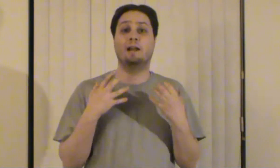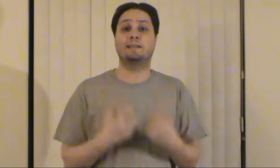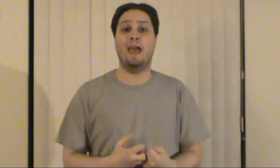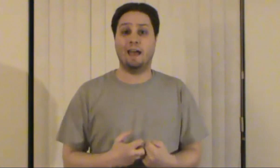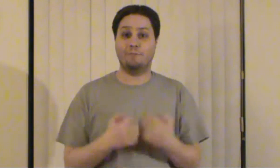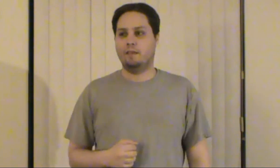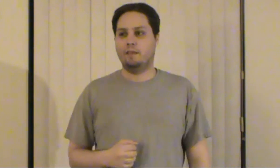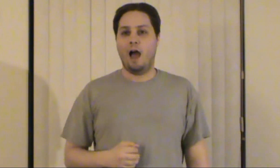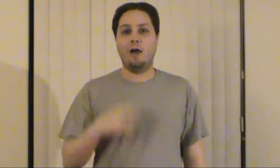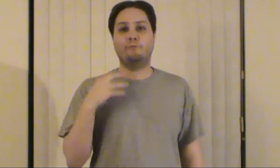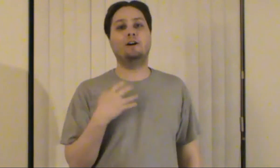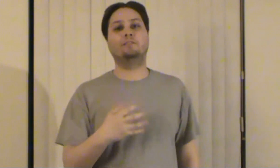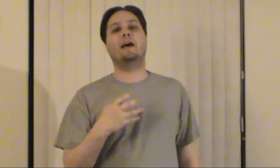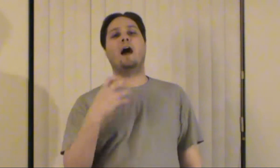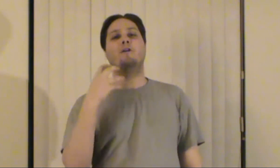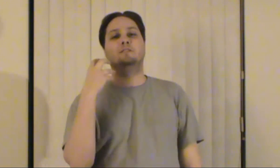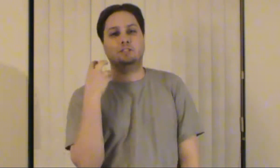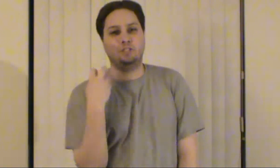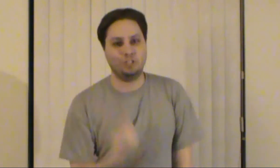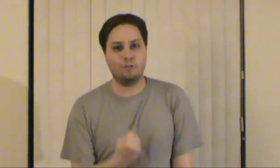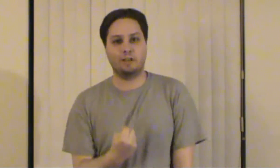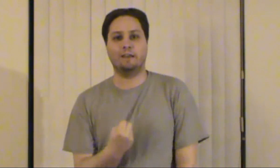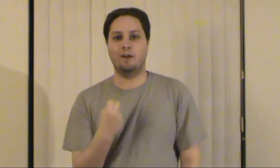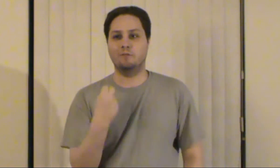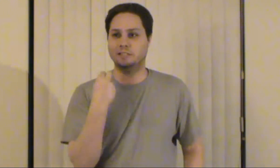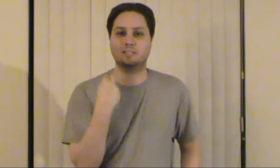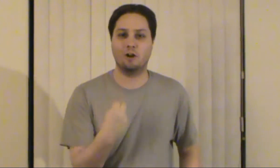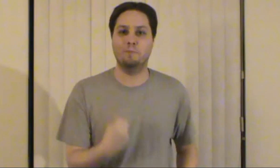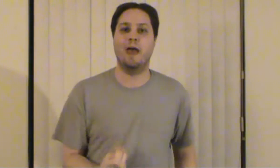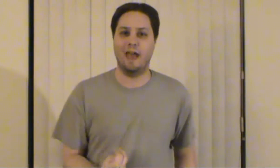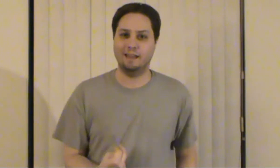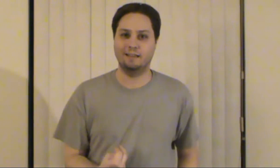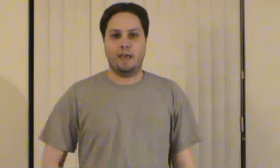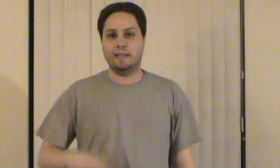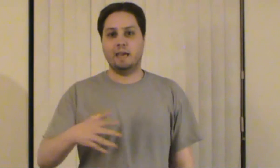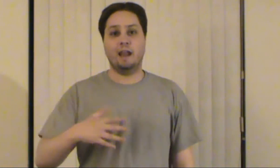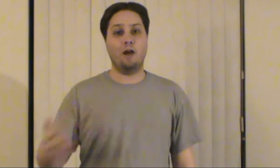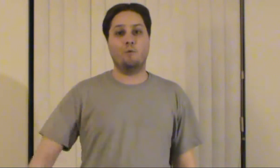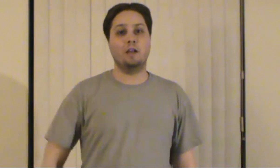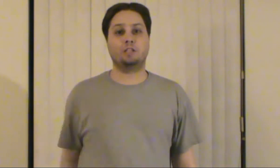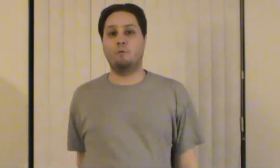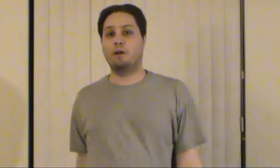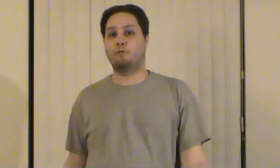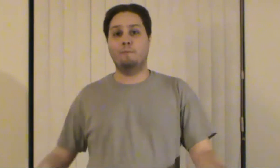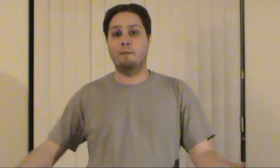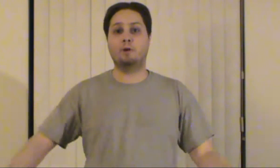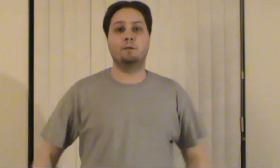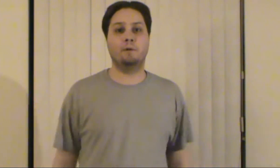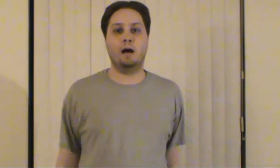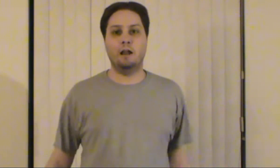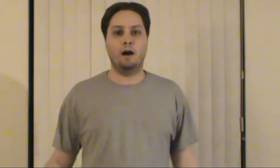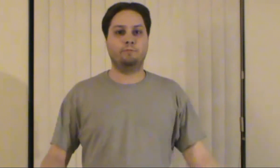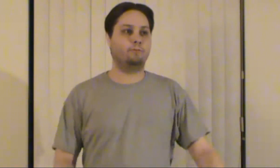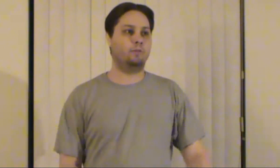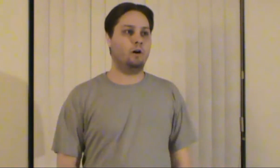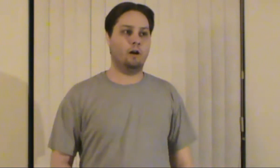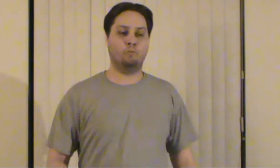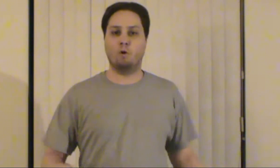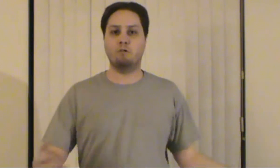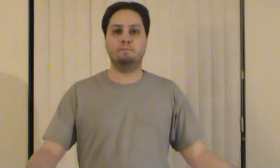want to gag. I felt like I was choking, it was so bad. And again, I wish I would have remembered them enough, or wrote